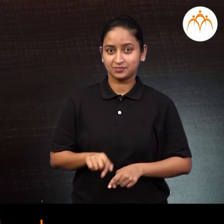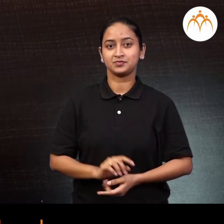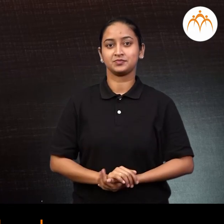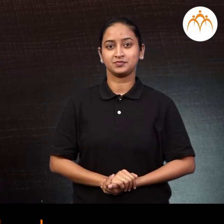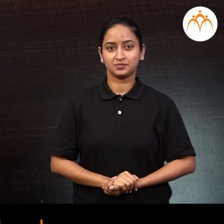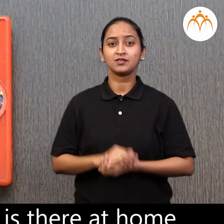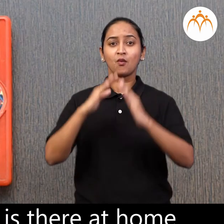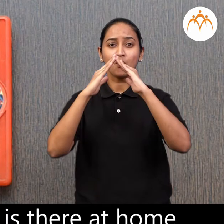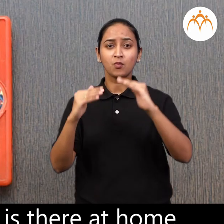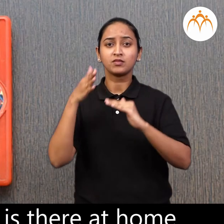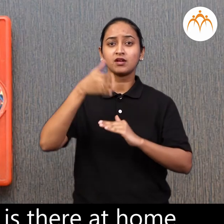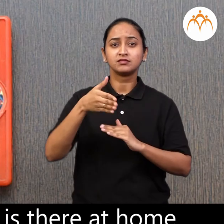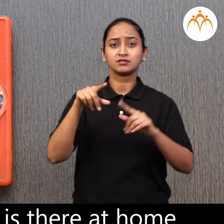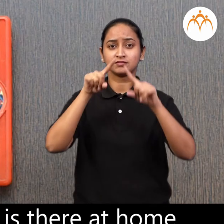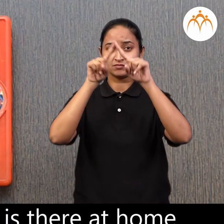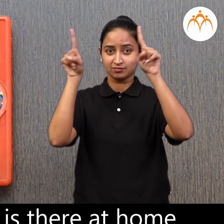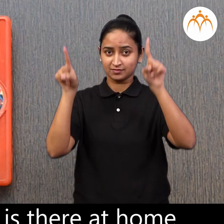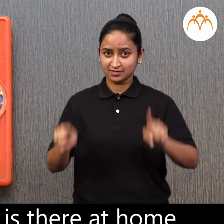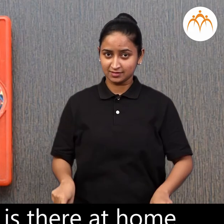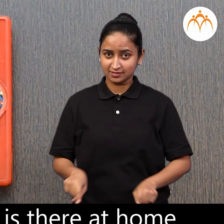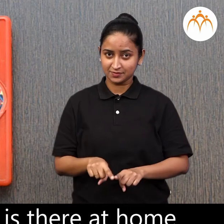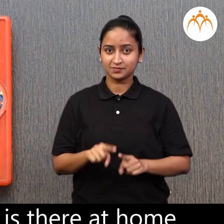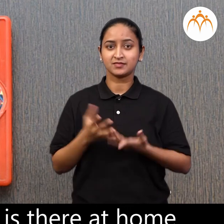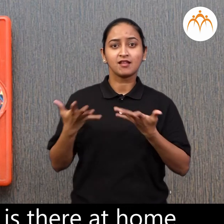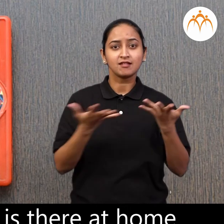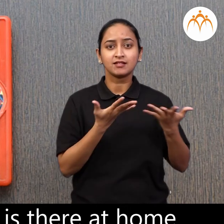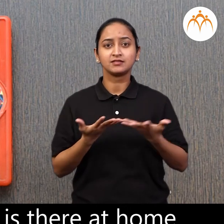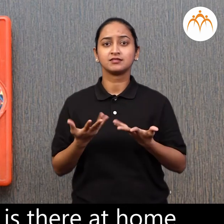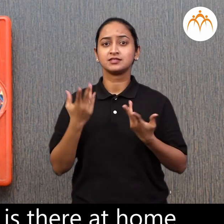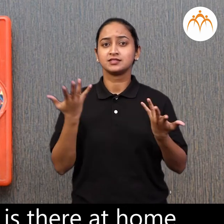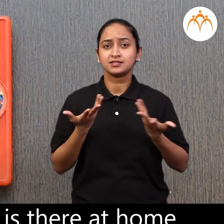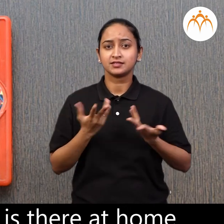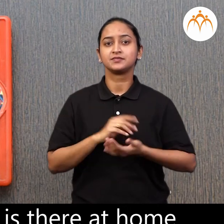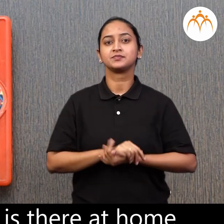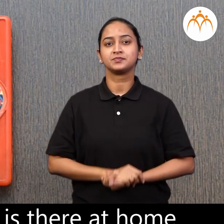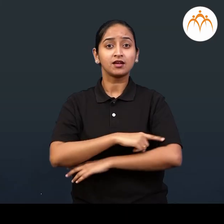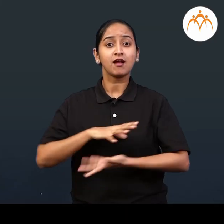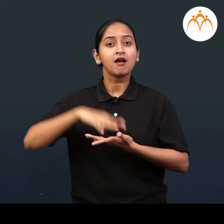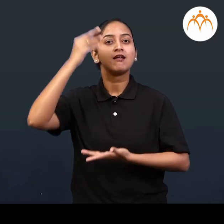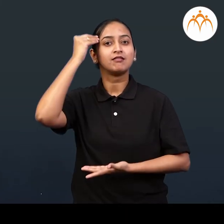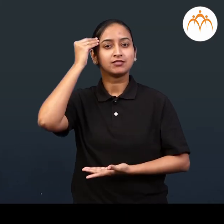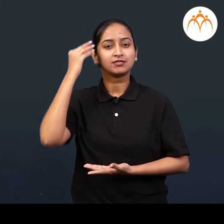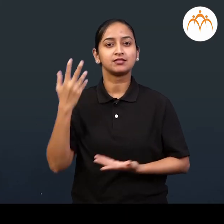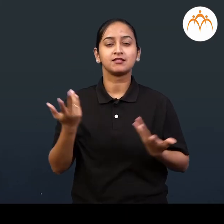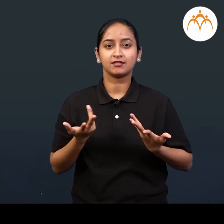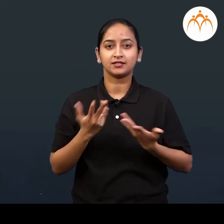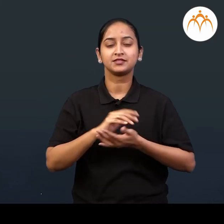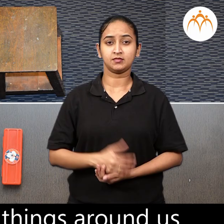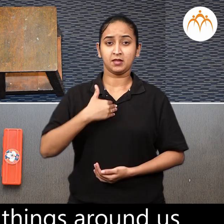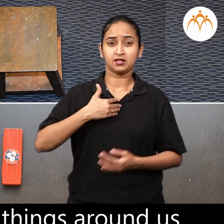Now see, what all is there at home having rectangular shape? What did we learn? There